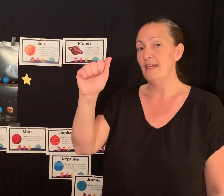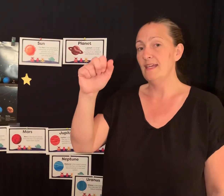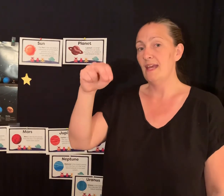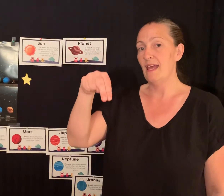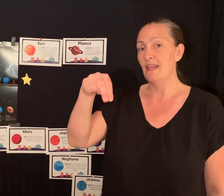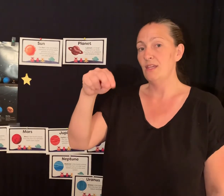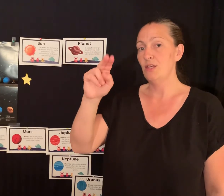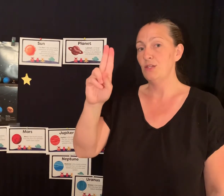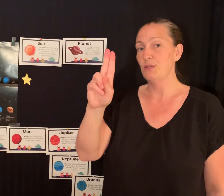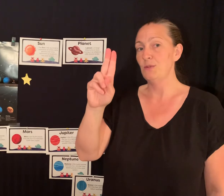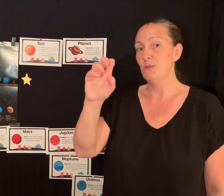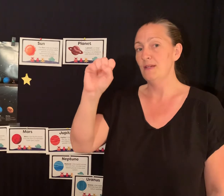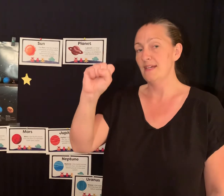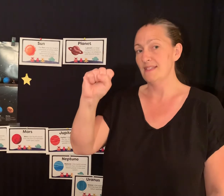-N-U-S.